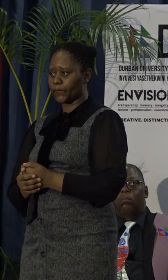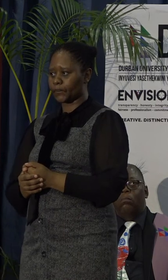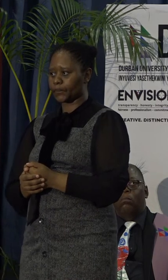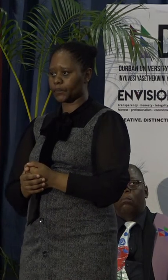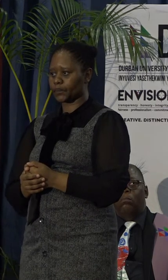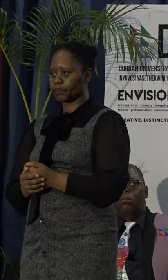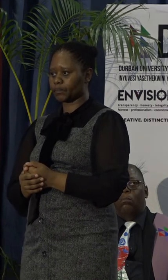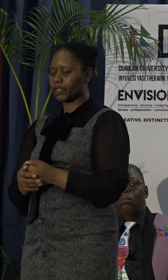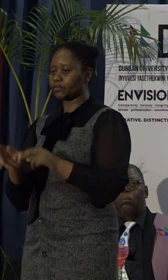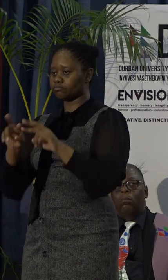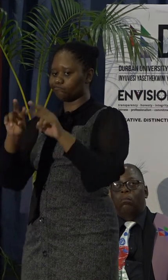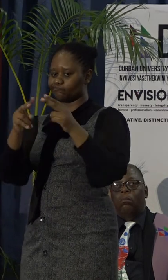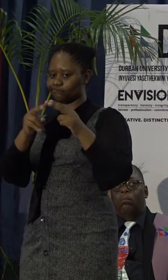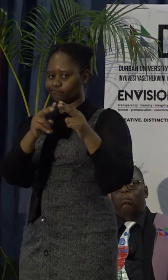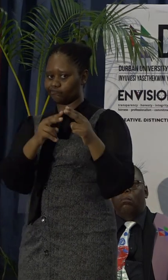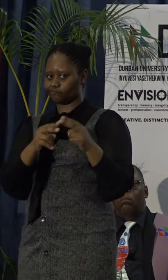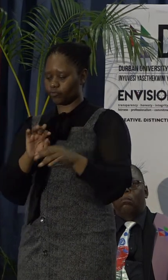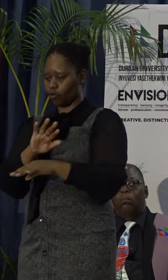They look different.